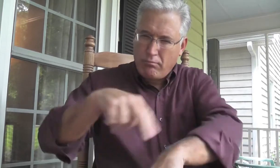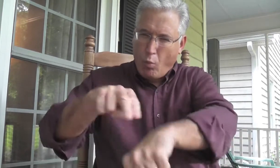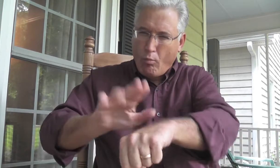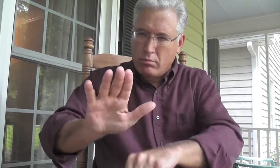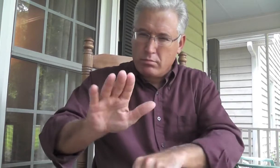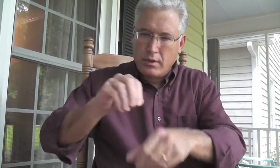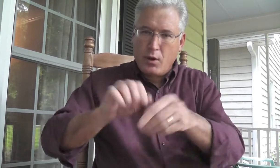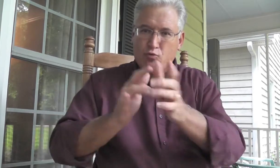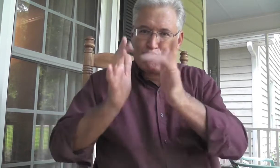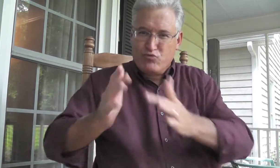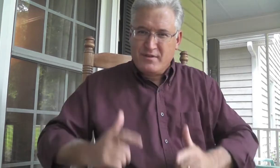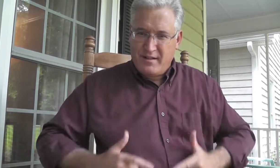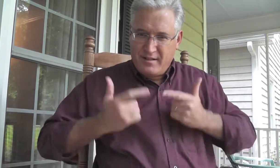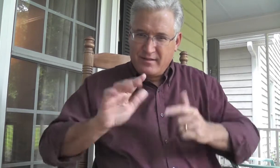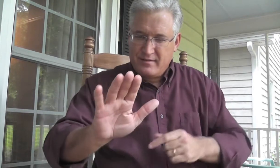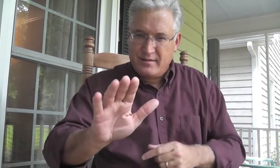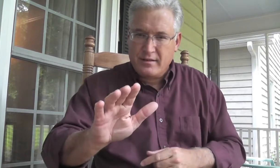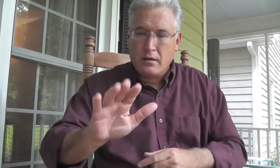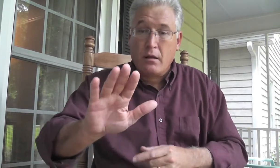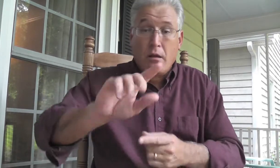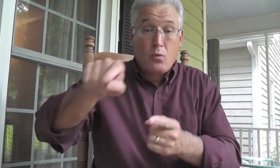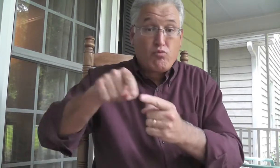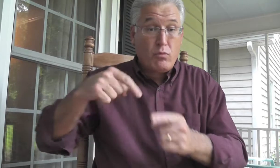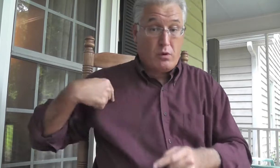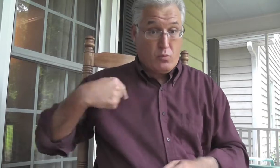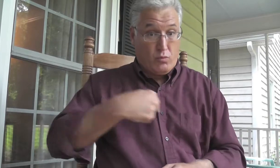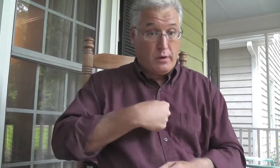is not sin. That's normal. That happens to people in their lives.